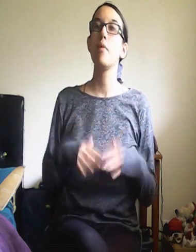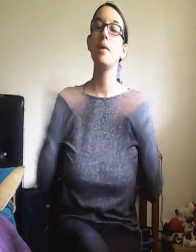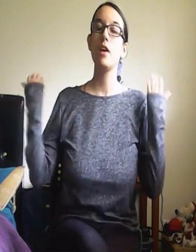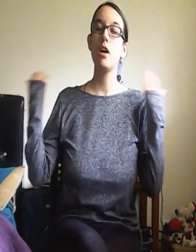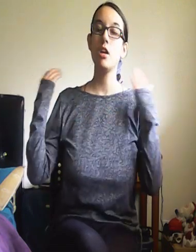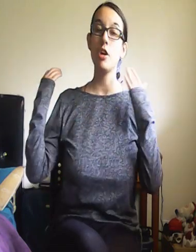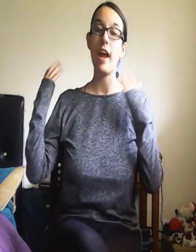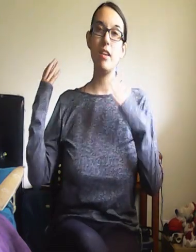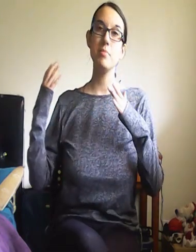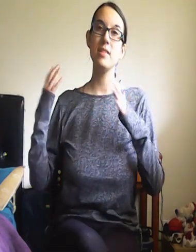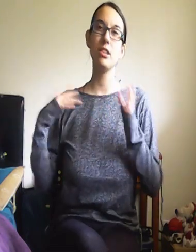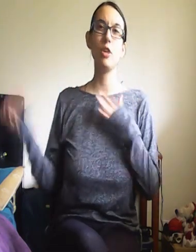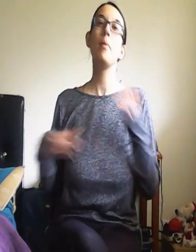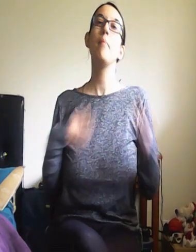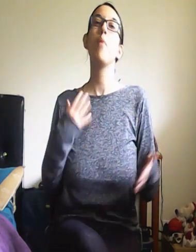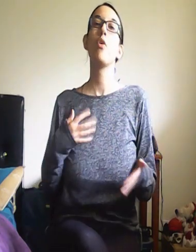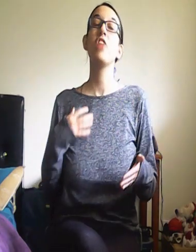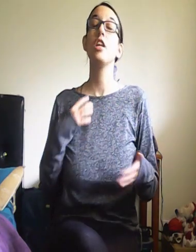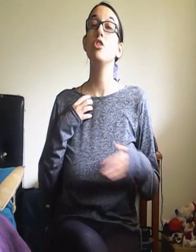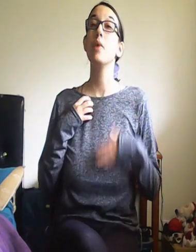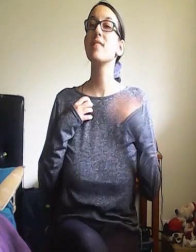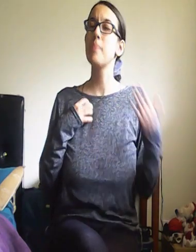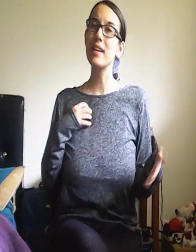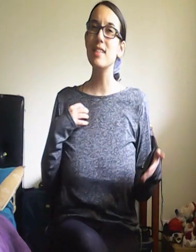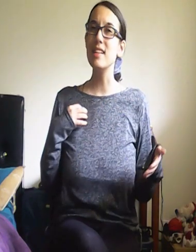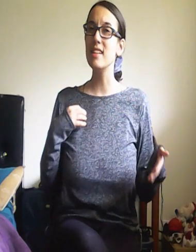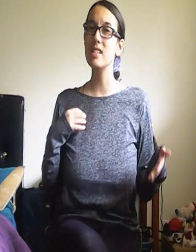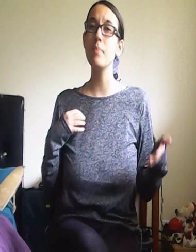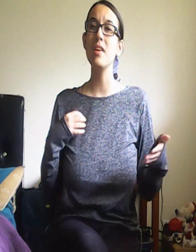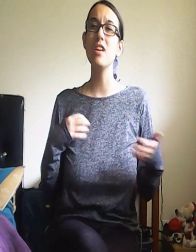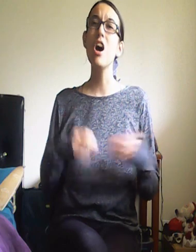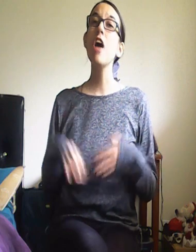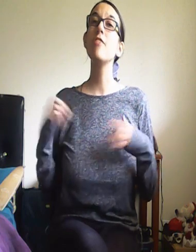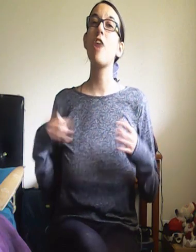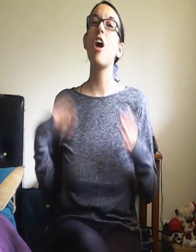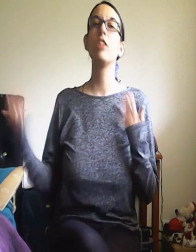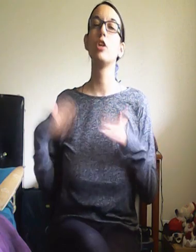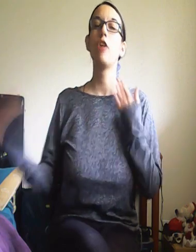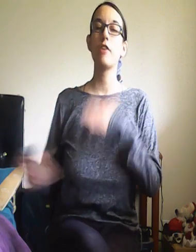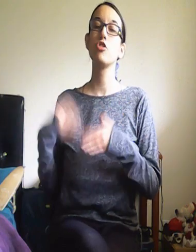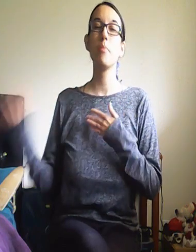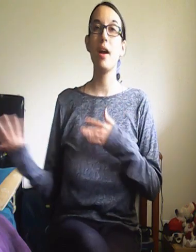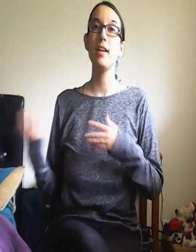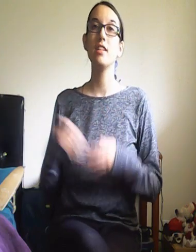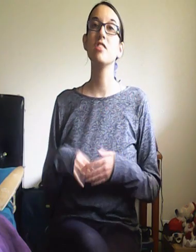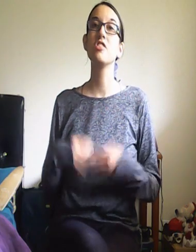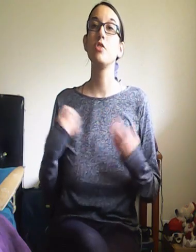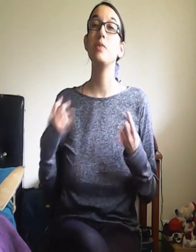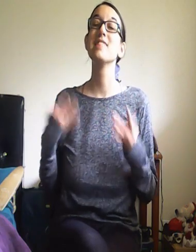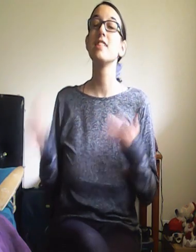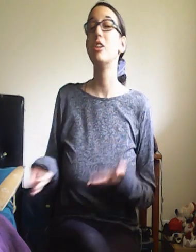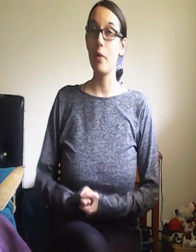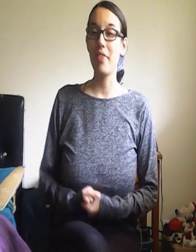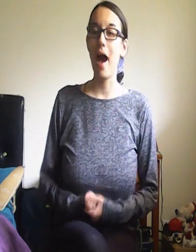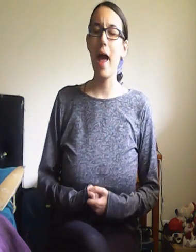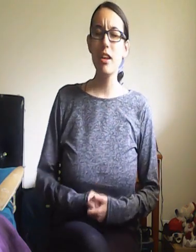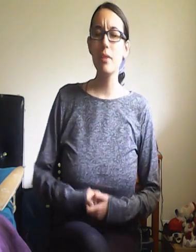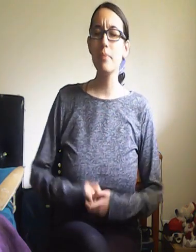your item is a little bit more than you expected it to be you've got a little extra money so you can afford that item.